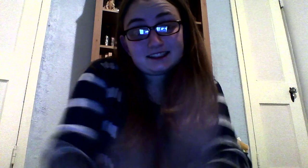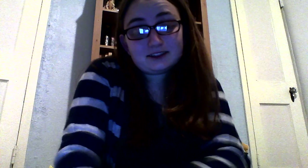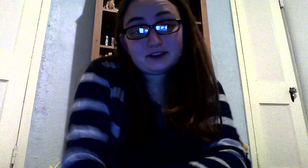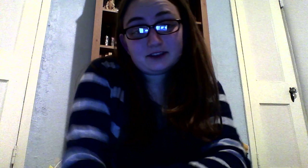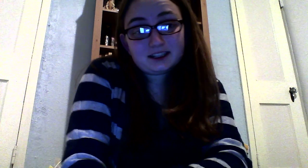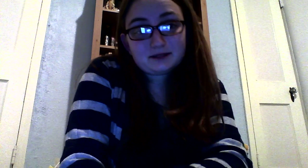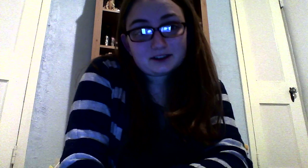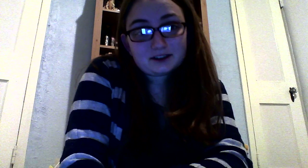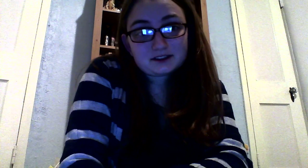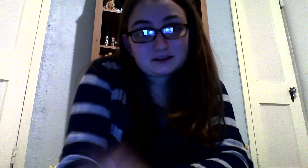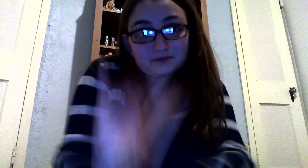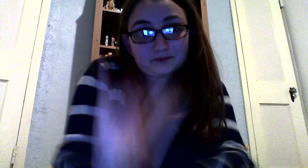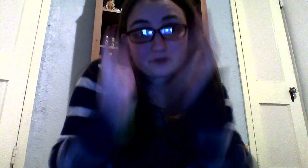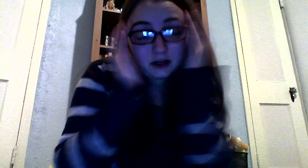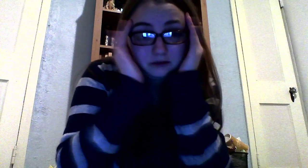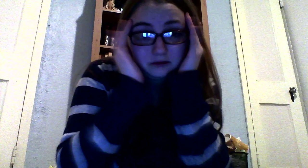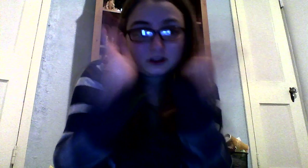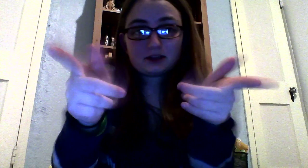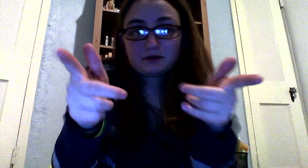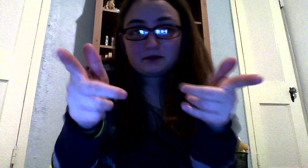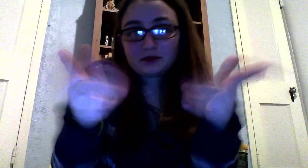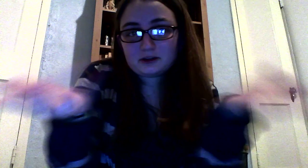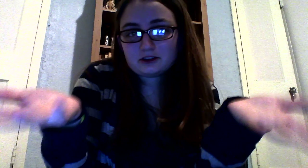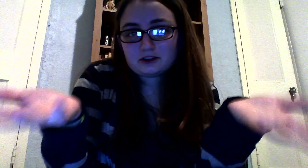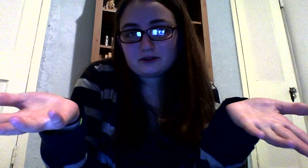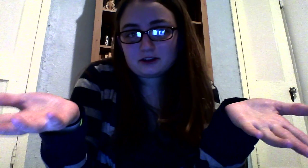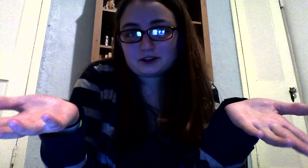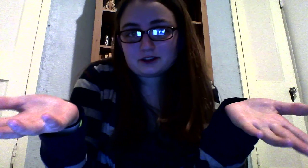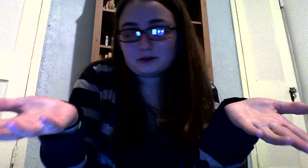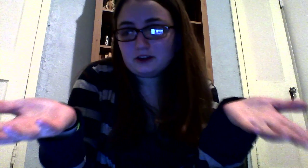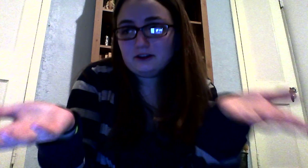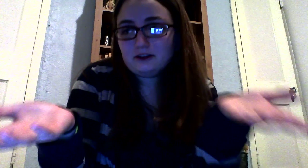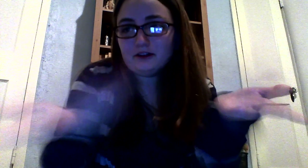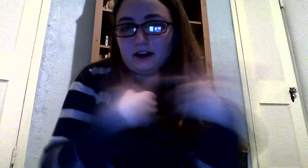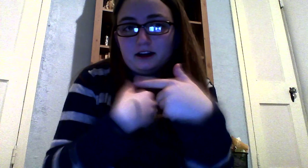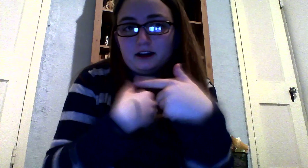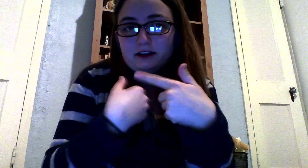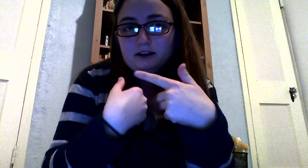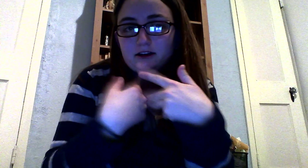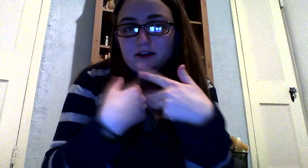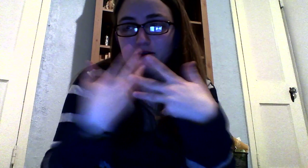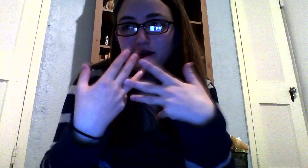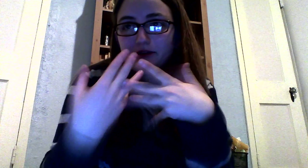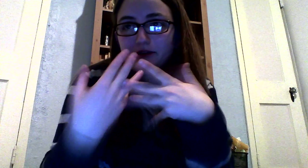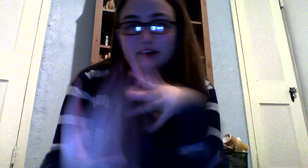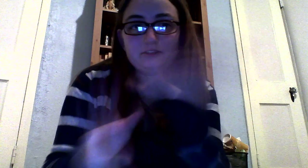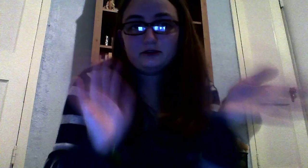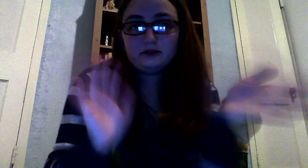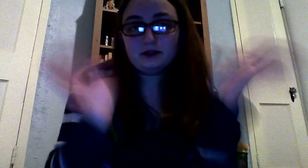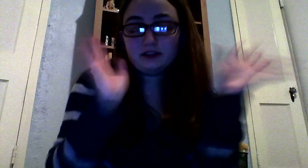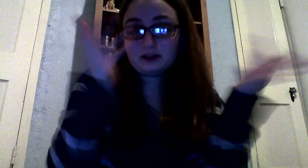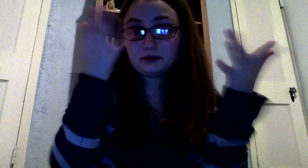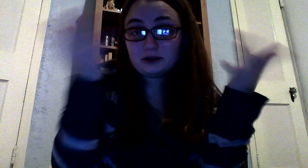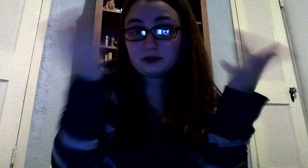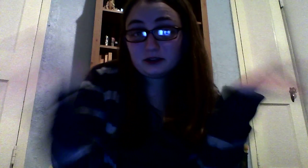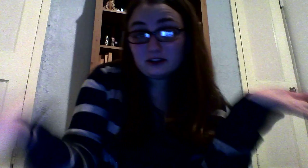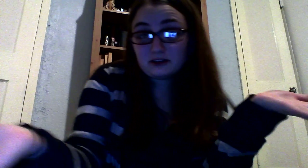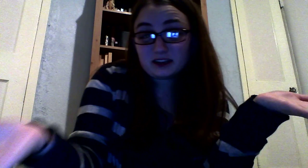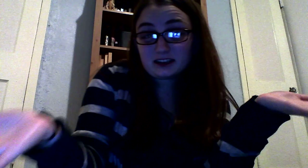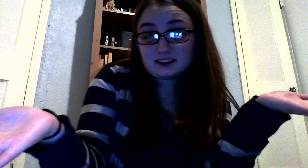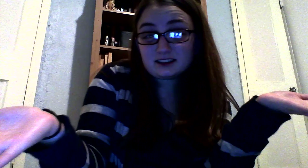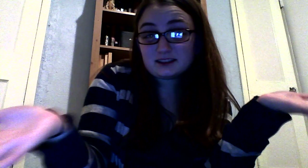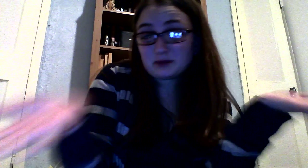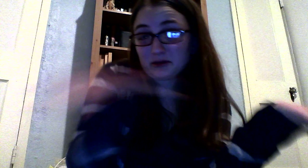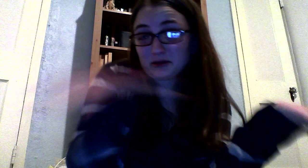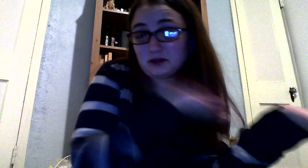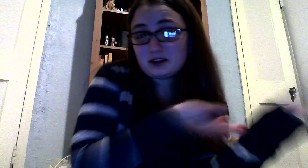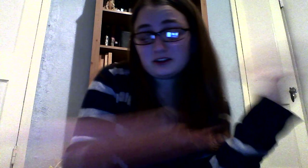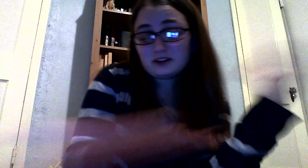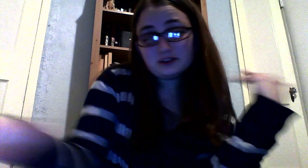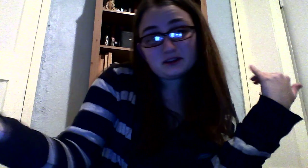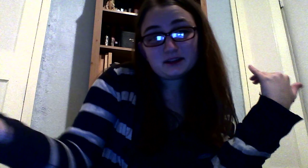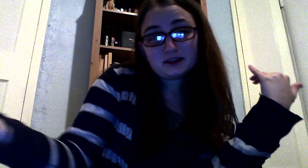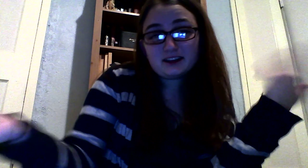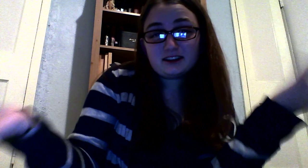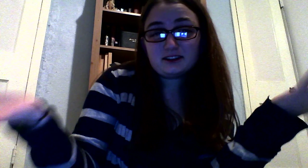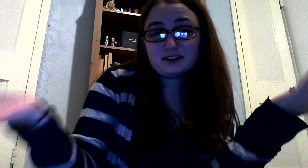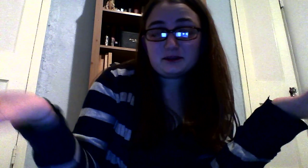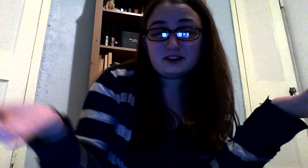Don't forget to be awesome. Oh, talk to me about projects for awesome. What are you doing? I know what I would like to do, but let me know what you're doing, because maybe we could all do something together. That'd be